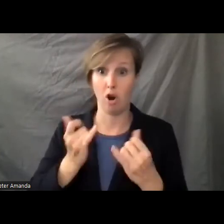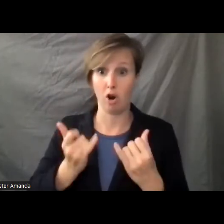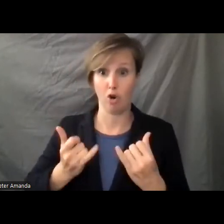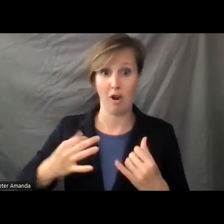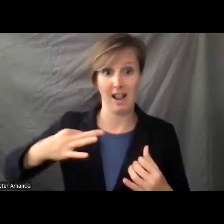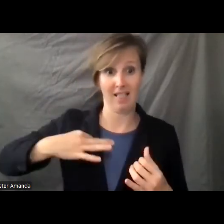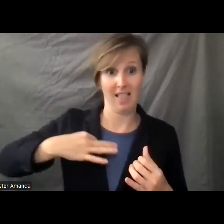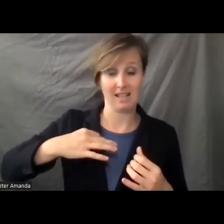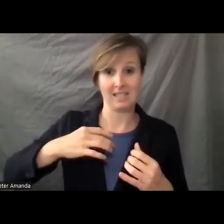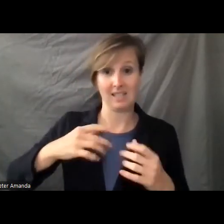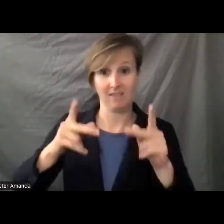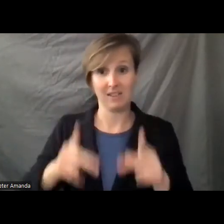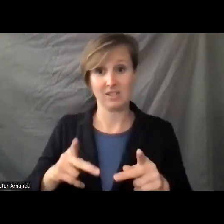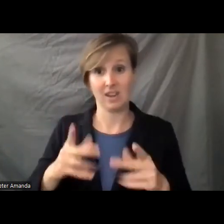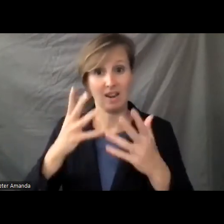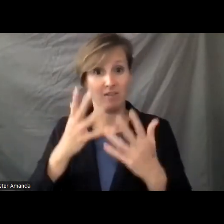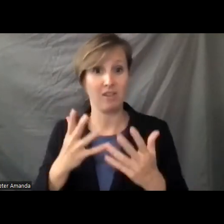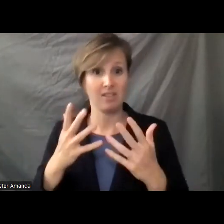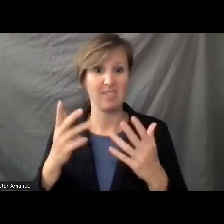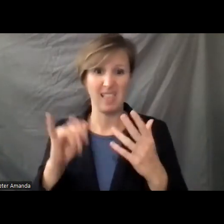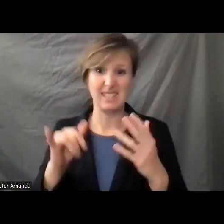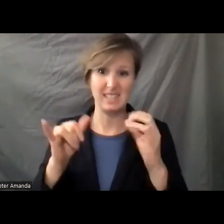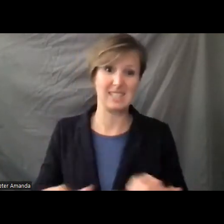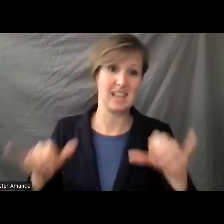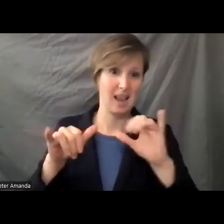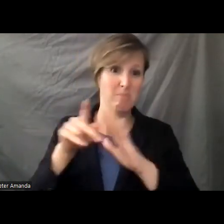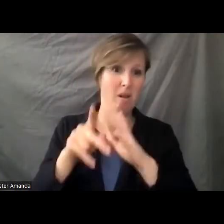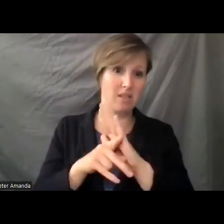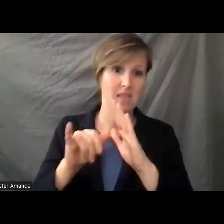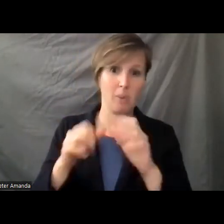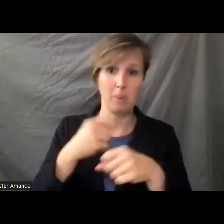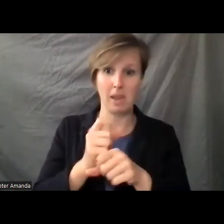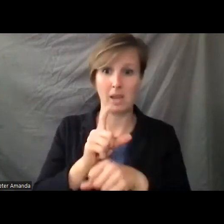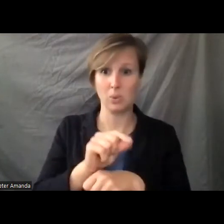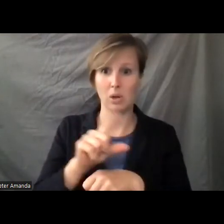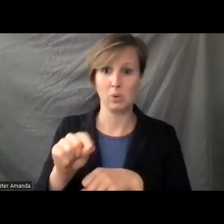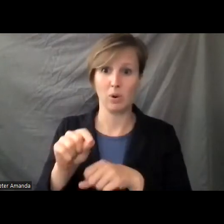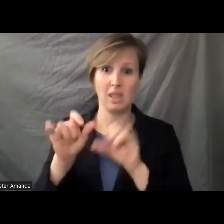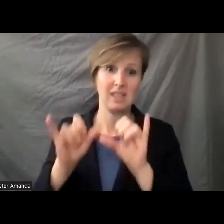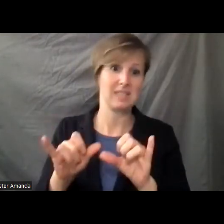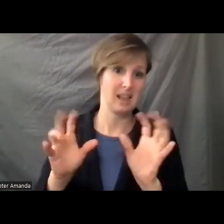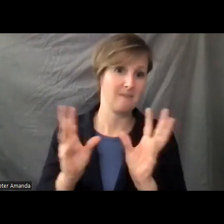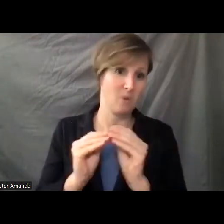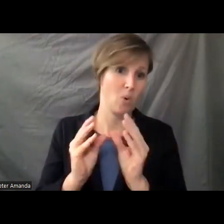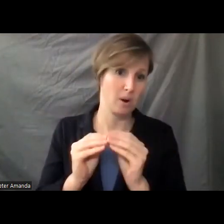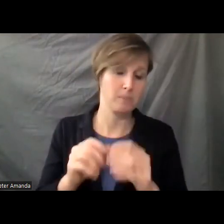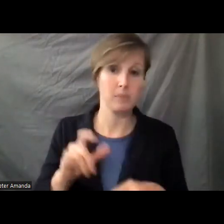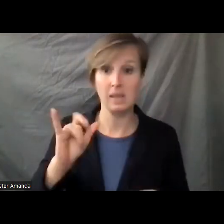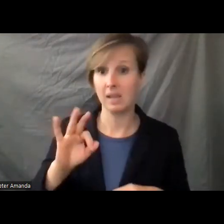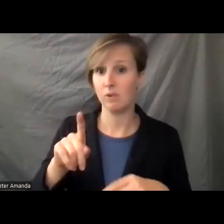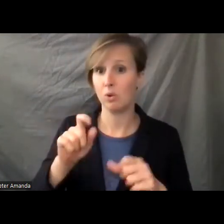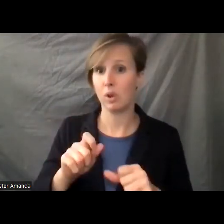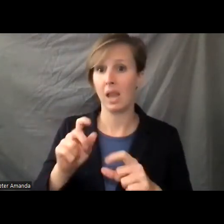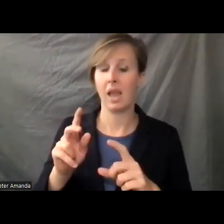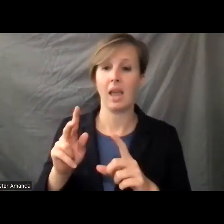and unfortunately, these are the same policies that were made in 2020 at the same forum. If you can take away